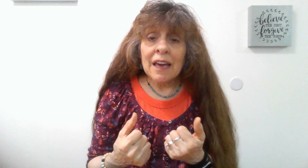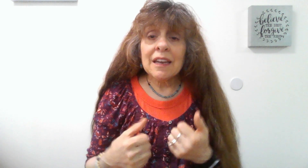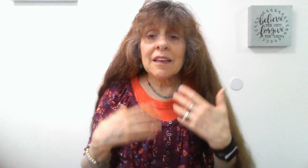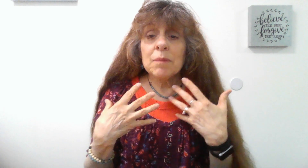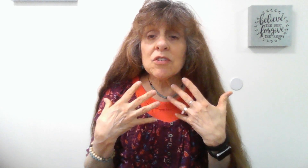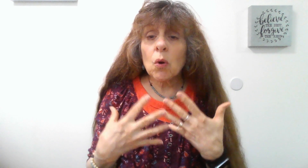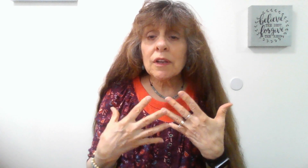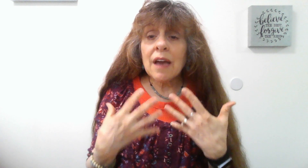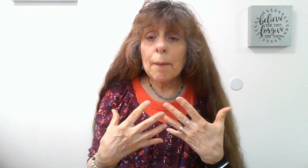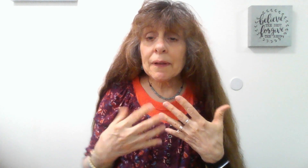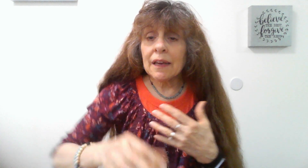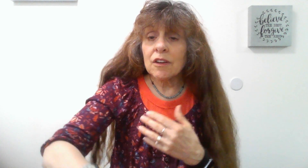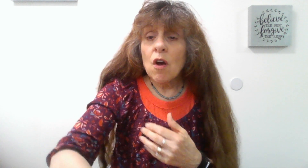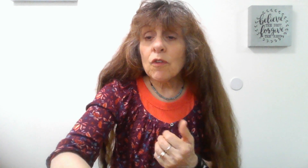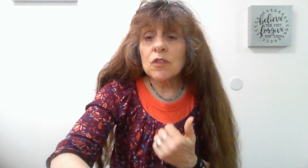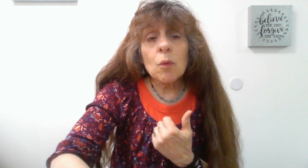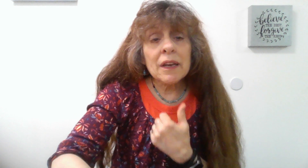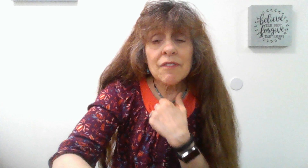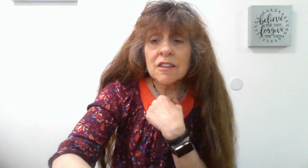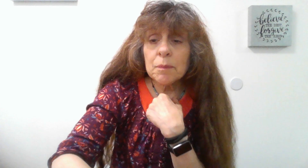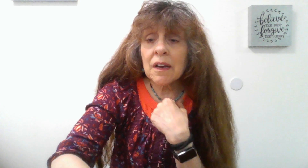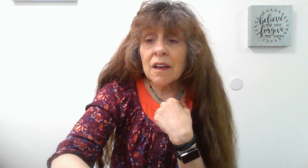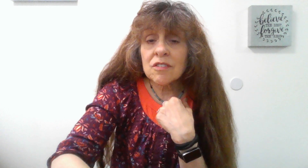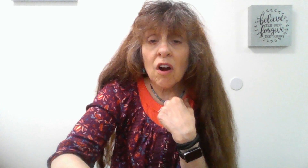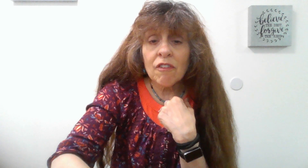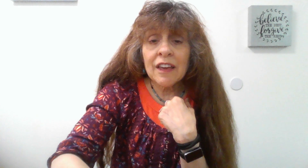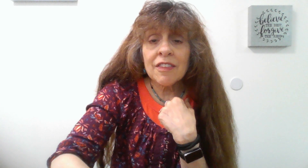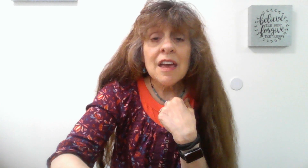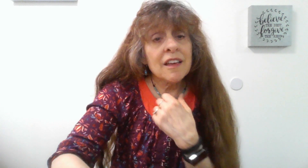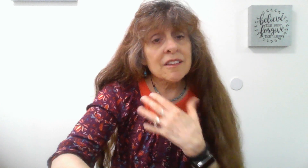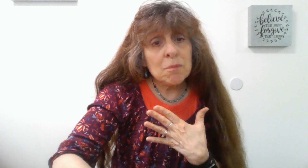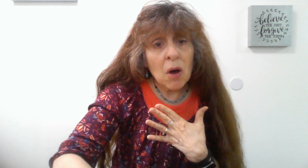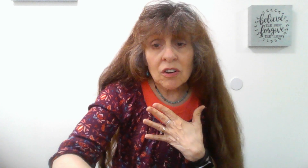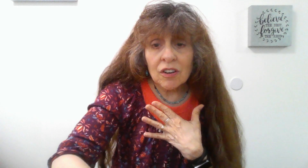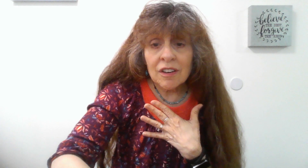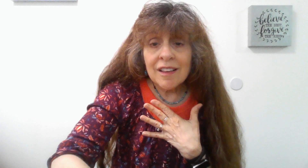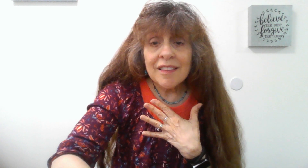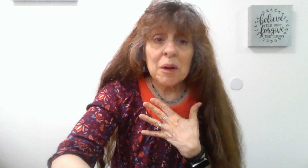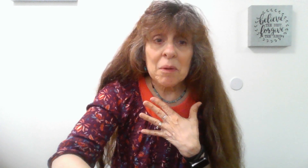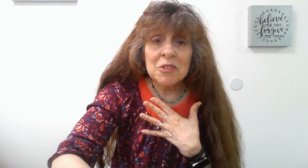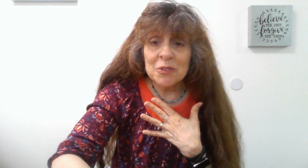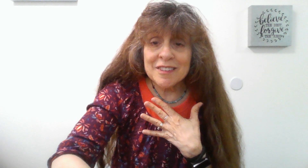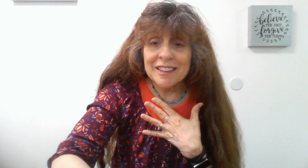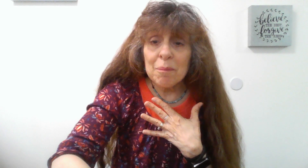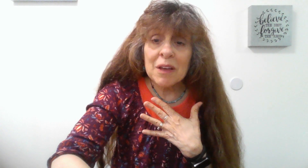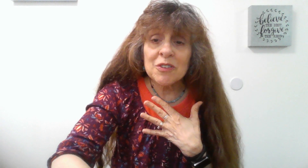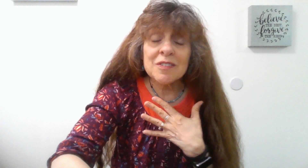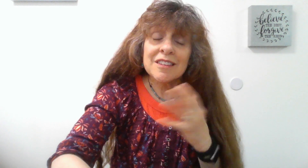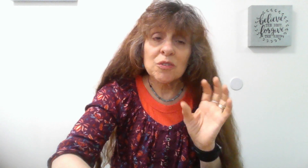yet it can be totally complicated for so many of us, because our faith is smaller than a mustard seed. A mustard seed is a